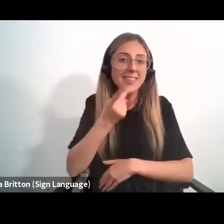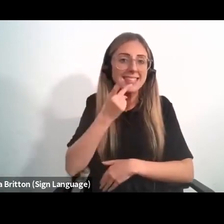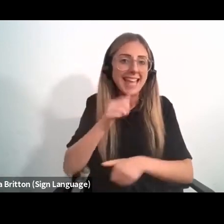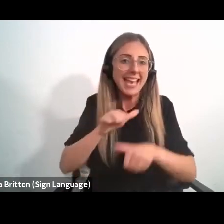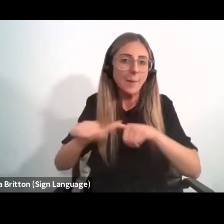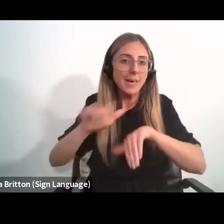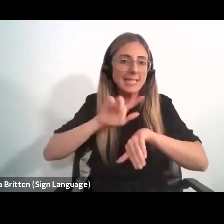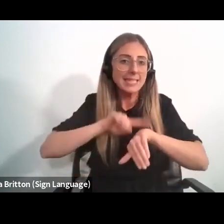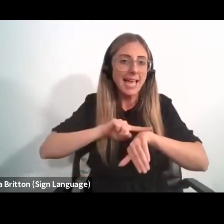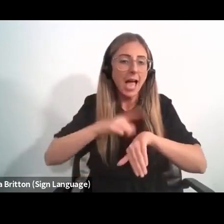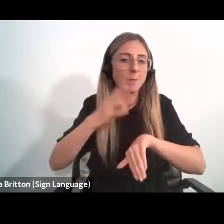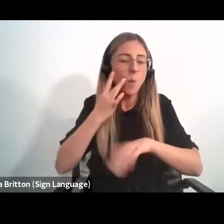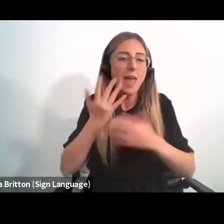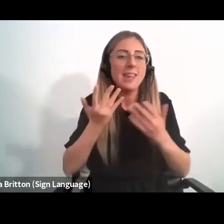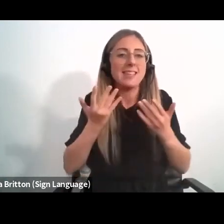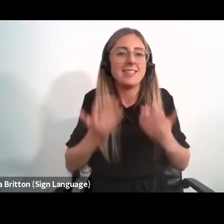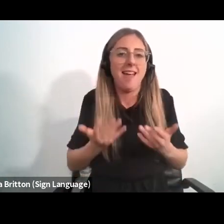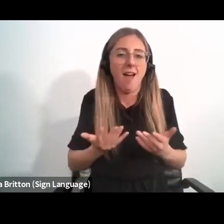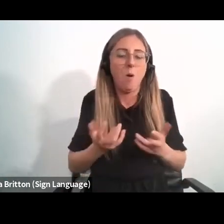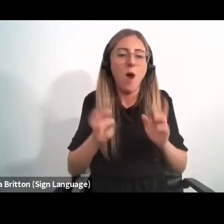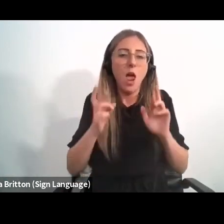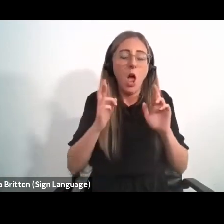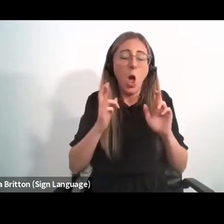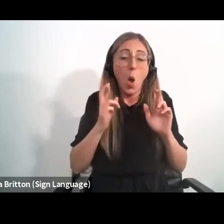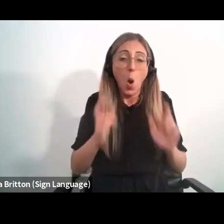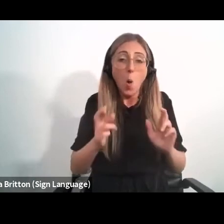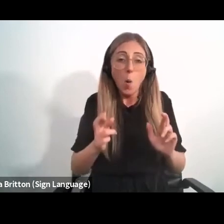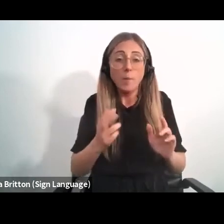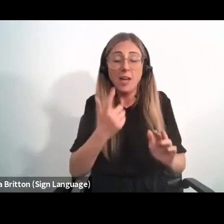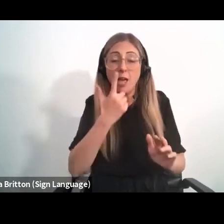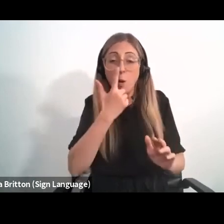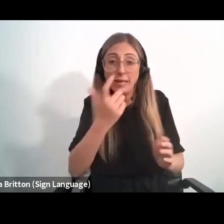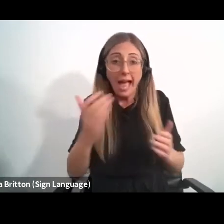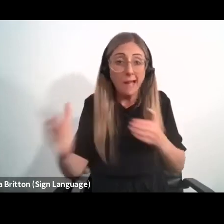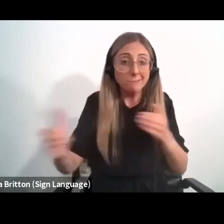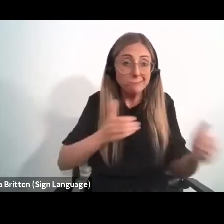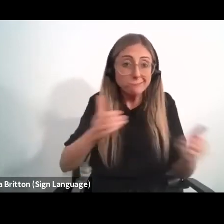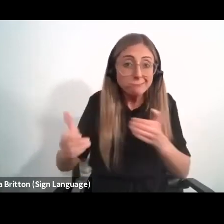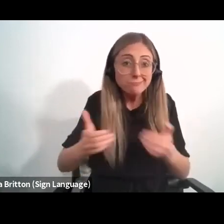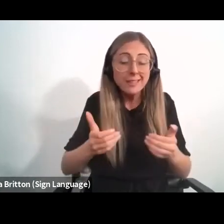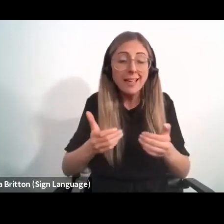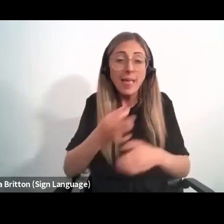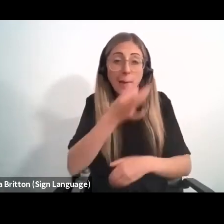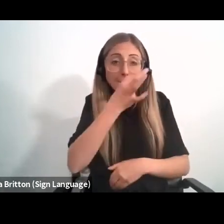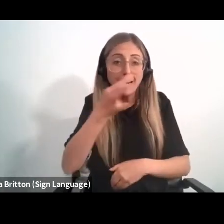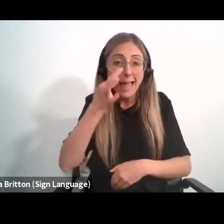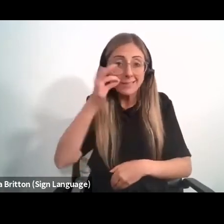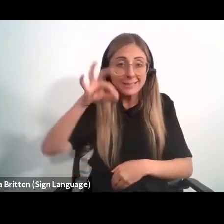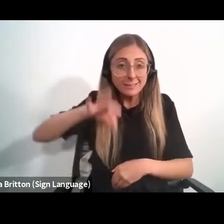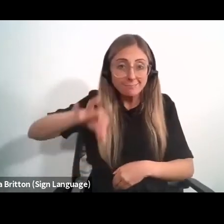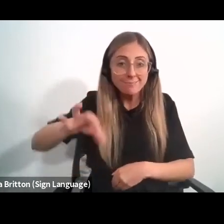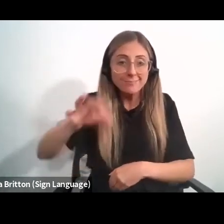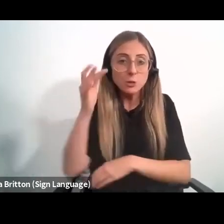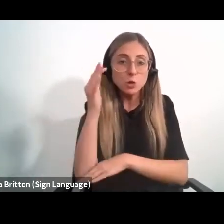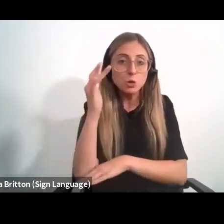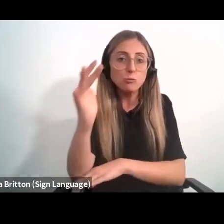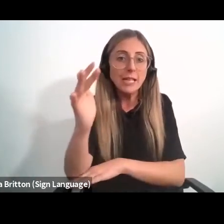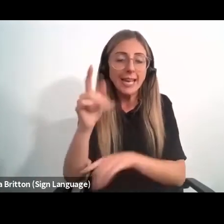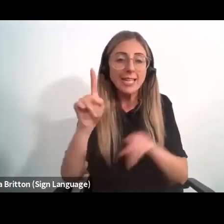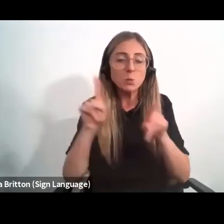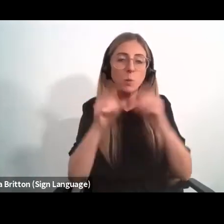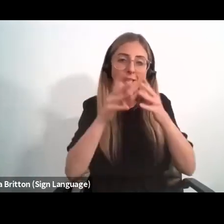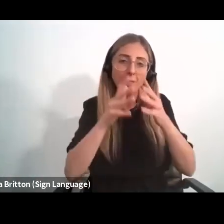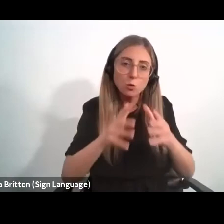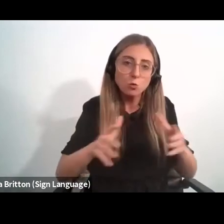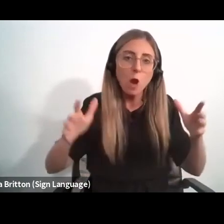is now. I hope we can bring many seedlings and shovels and plant many trees that will flower together,